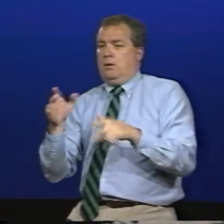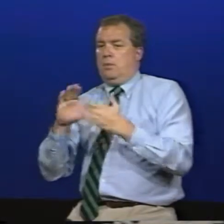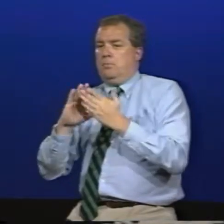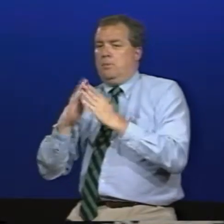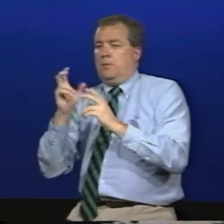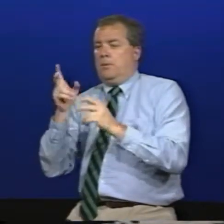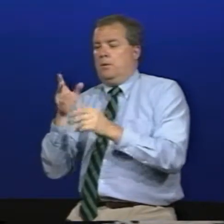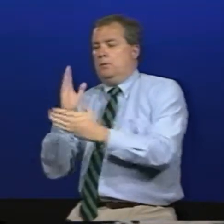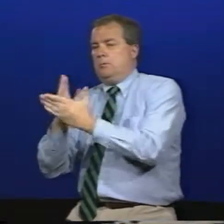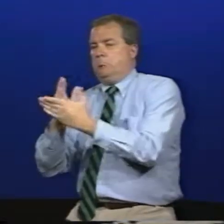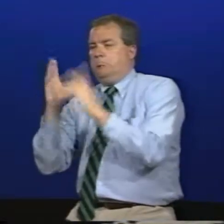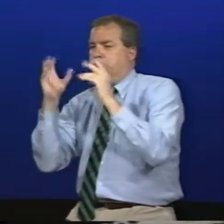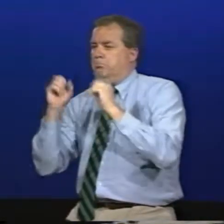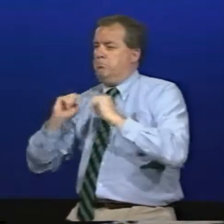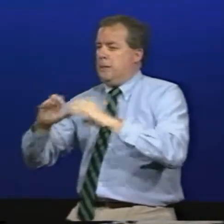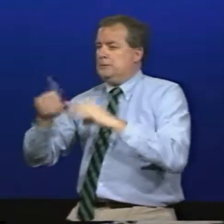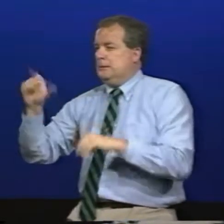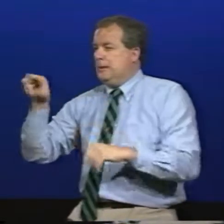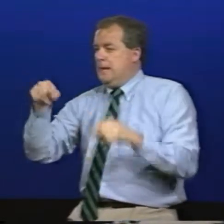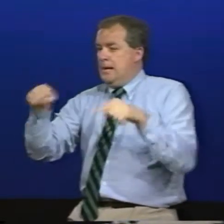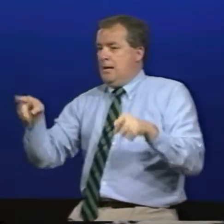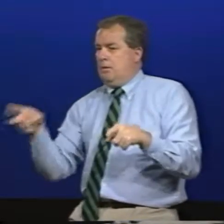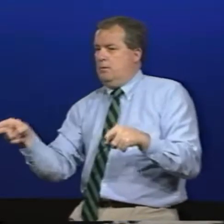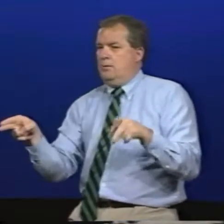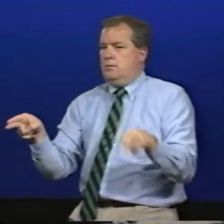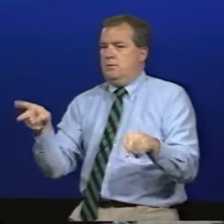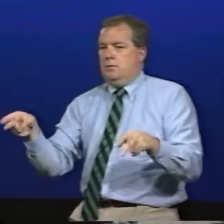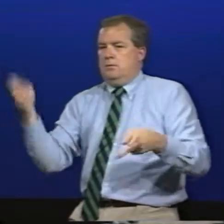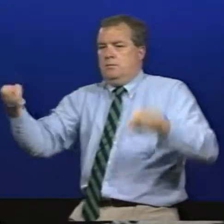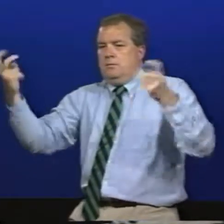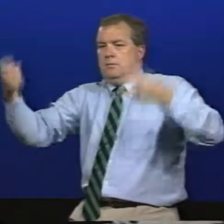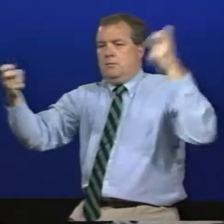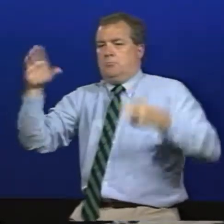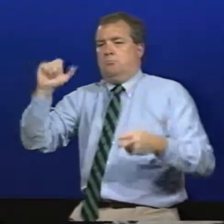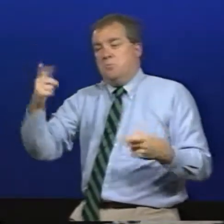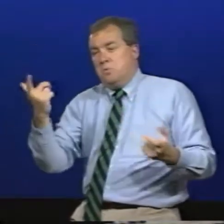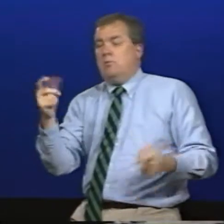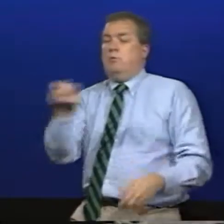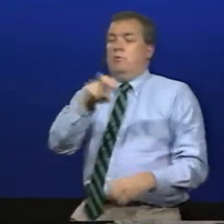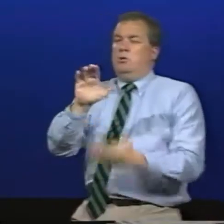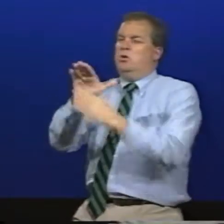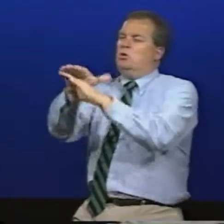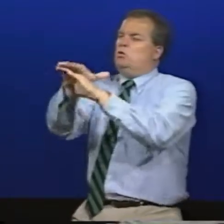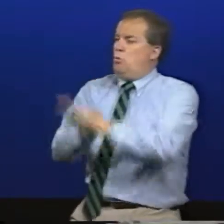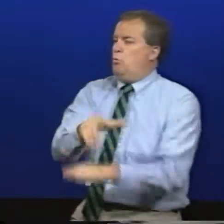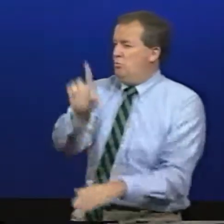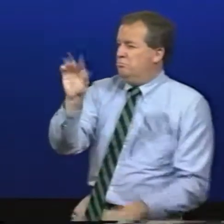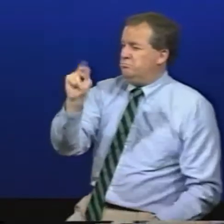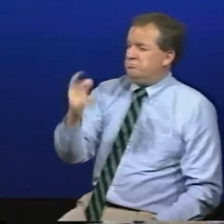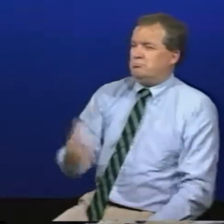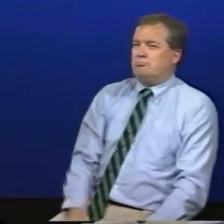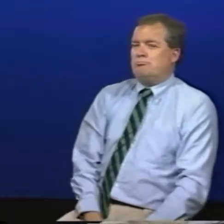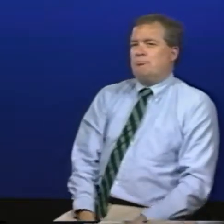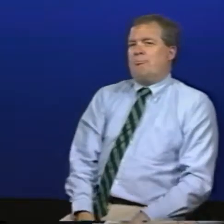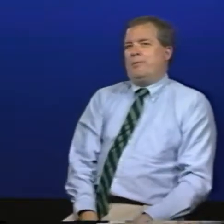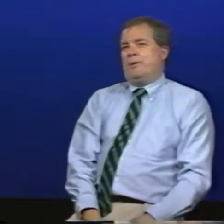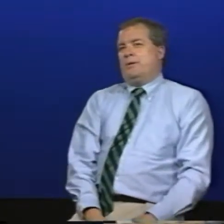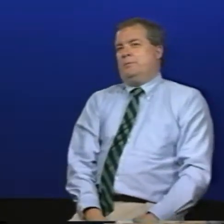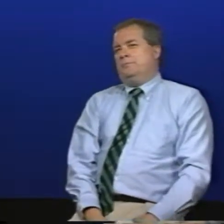where you have your two individuals set up at center court and lower court and hopefully they'll be able to cut off the passing lane